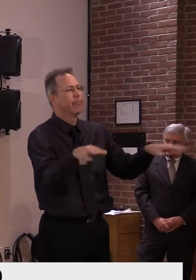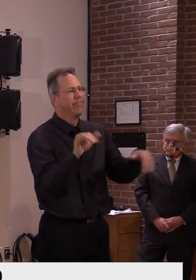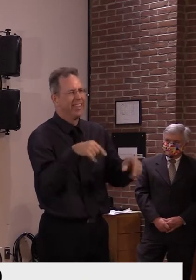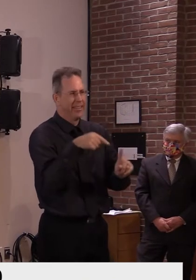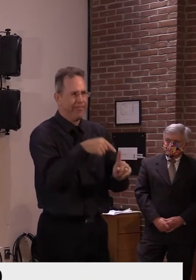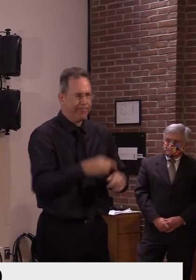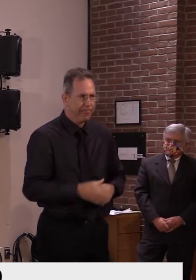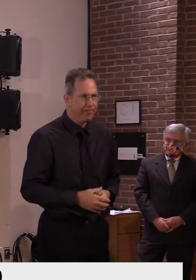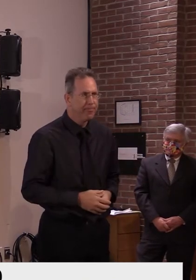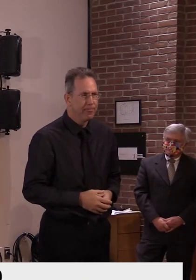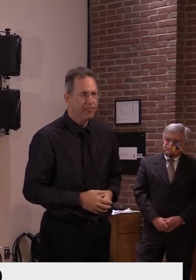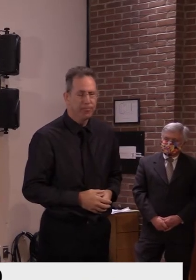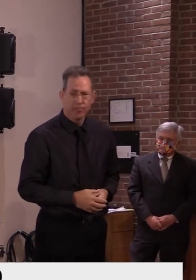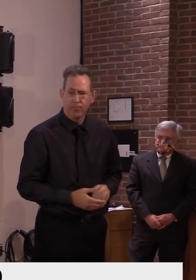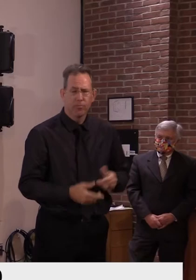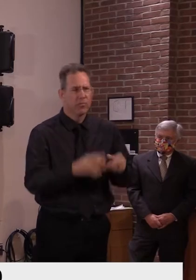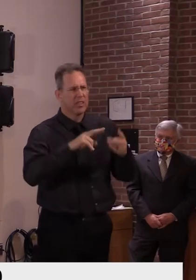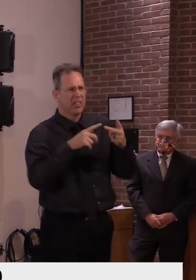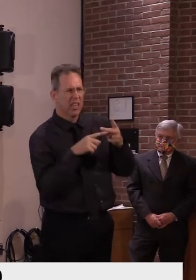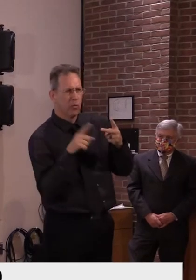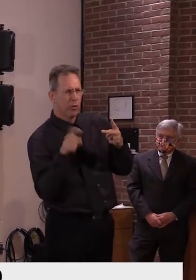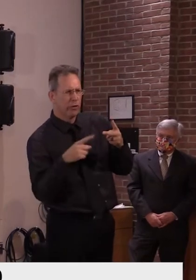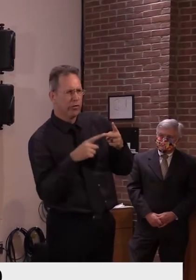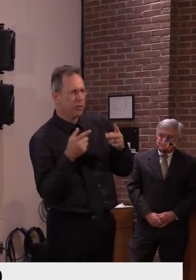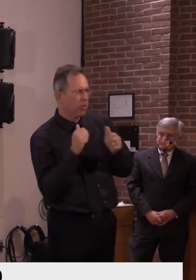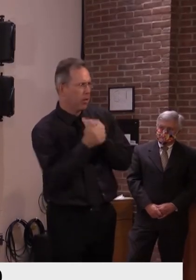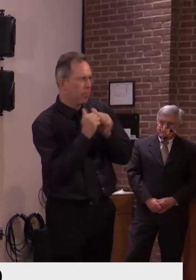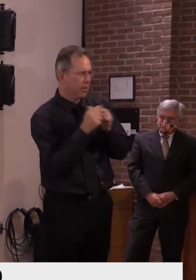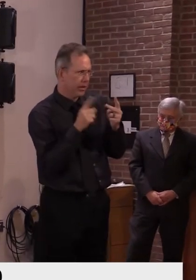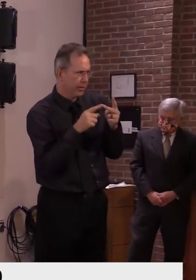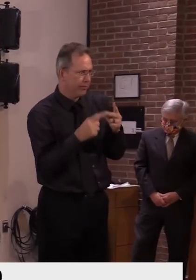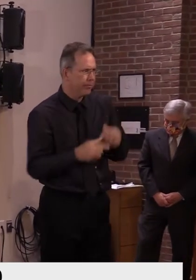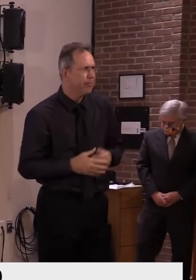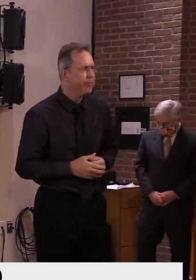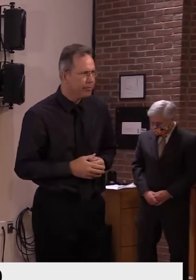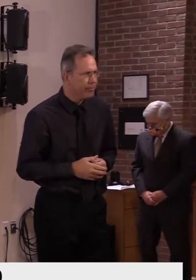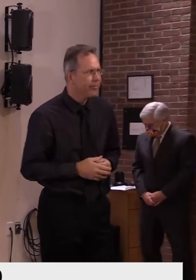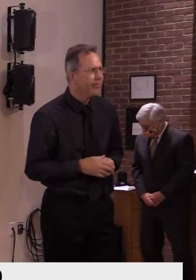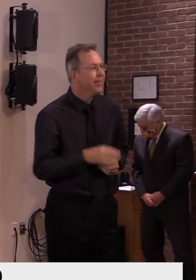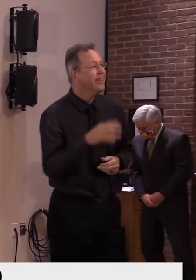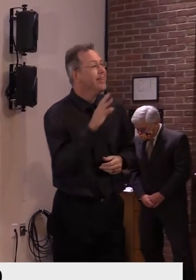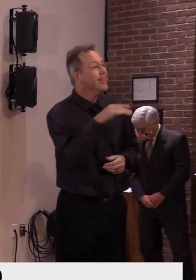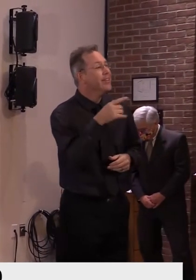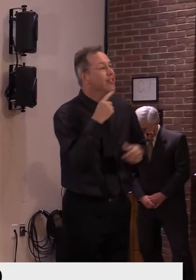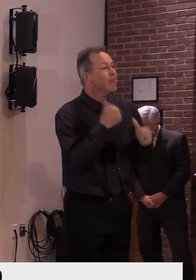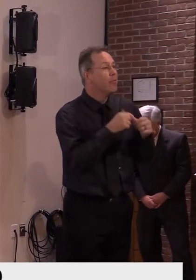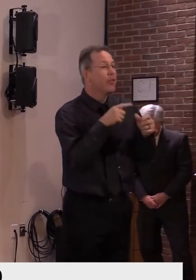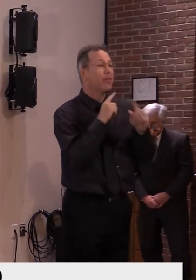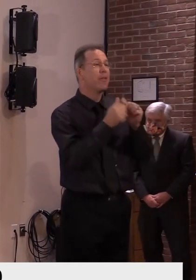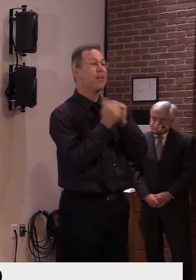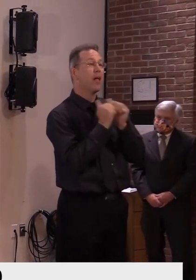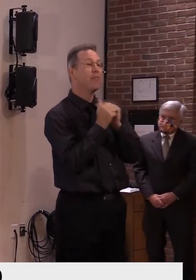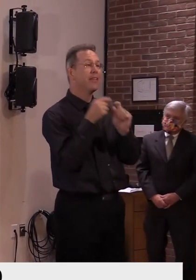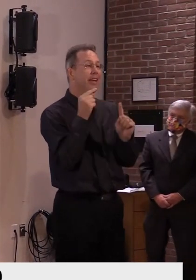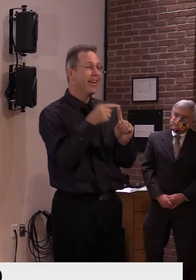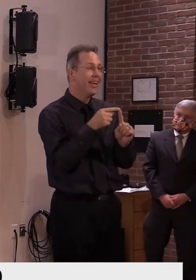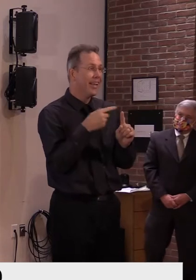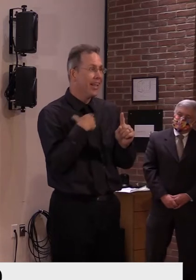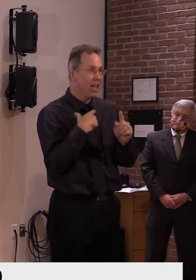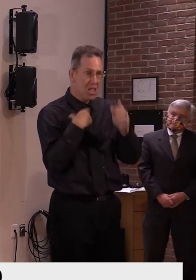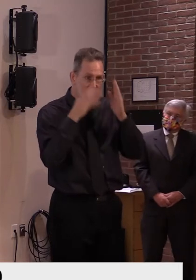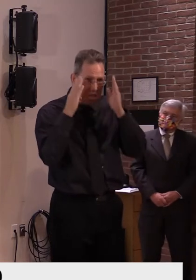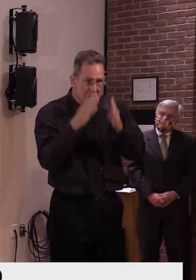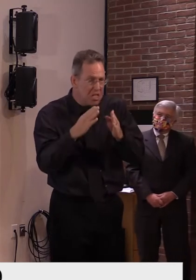Yeah, Wilson, you know, the pandemic has come first for me, first and foremost, has been for the last seven or eight months.